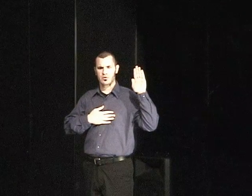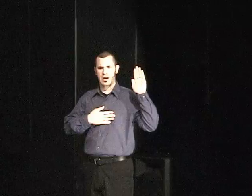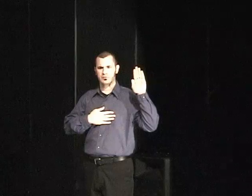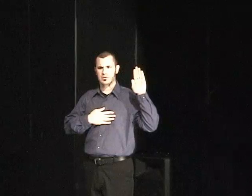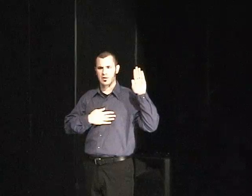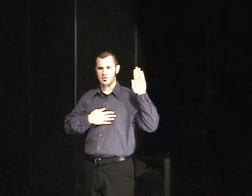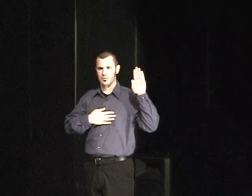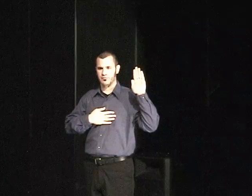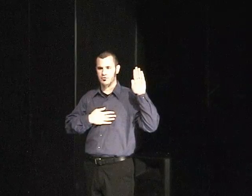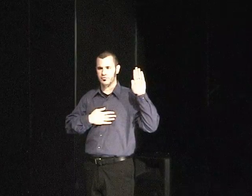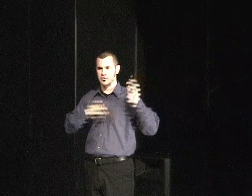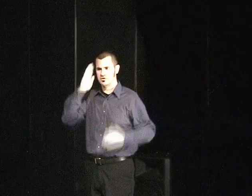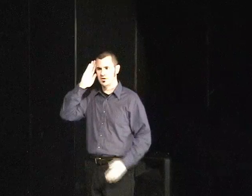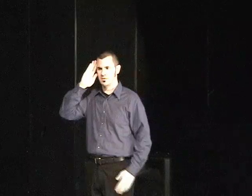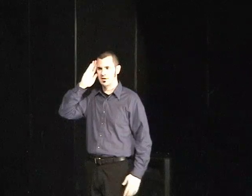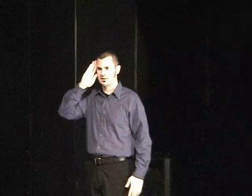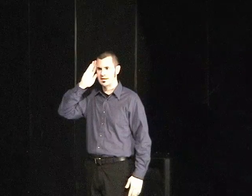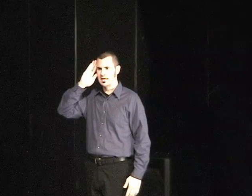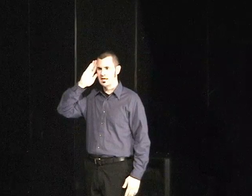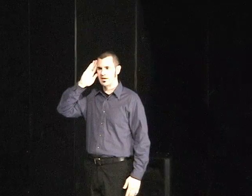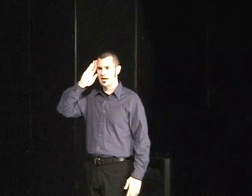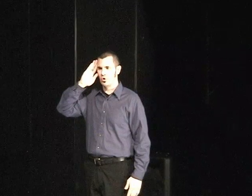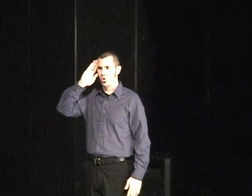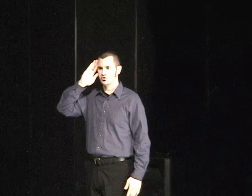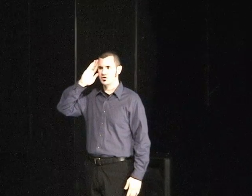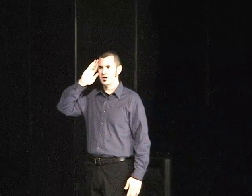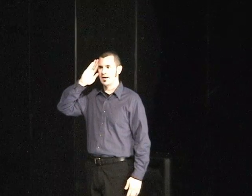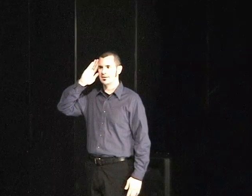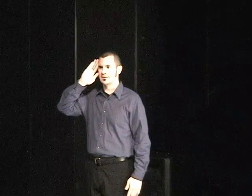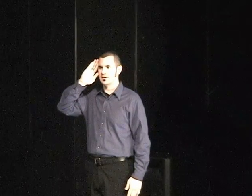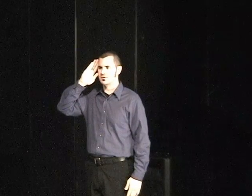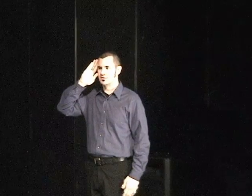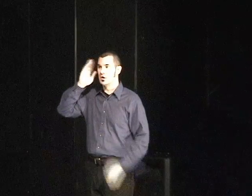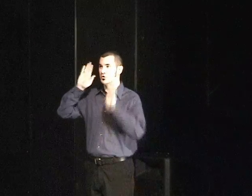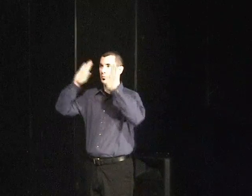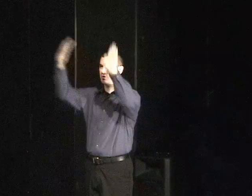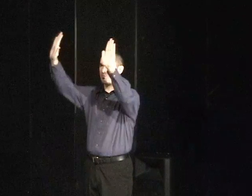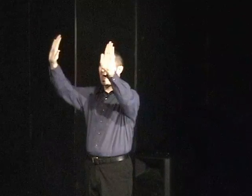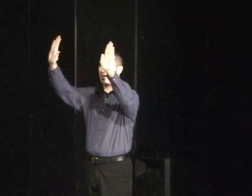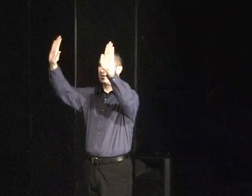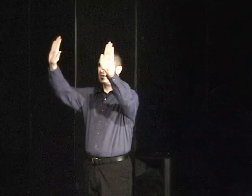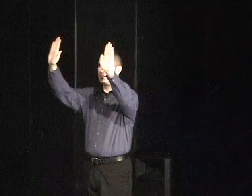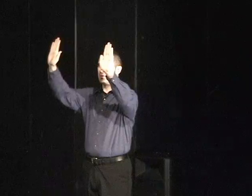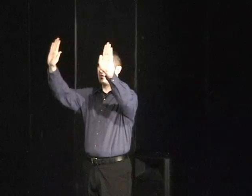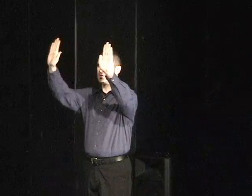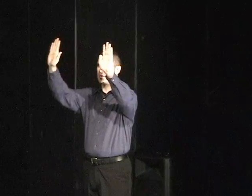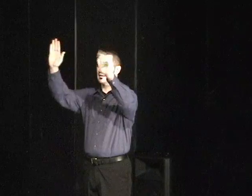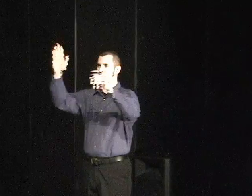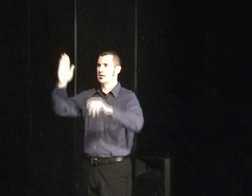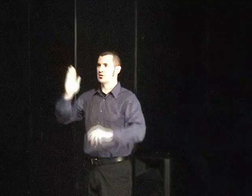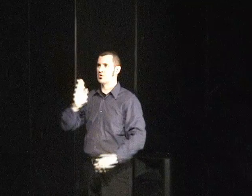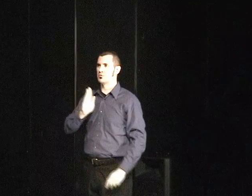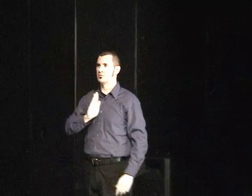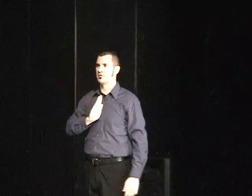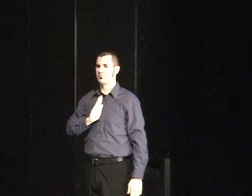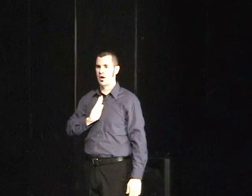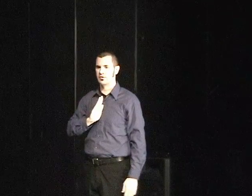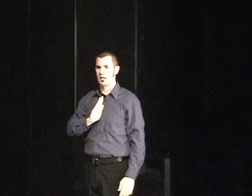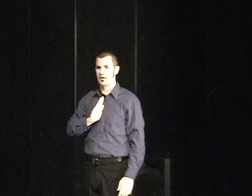ground as well as the refuge for new sensibility, began to hold society to better distance, to push it back beyond a steadily extending zone of private life.